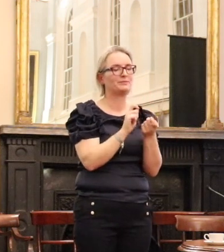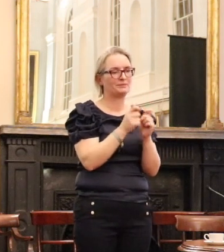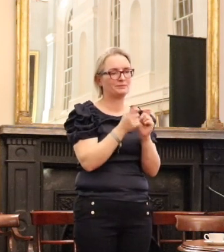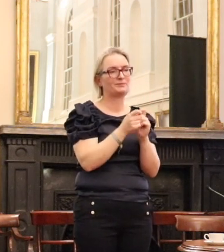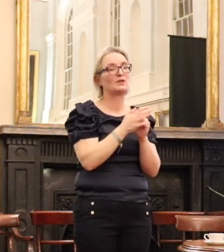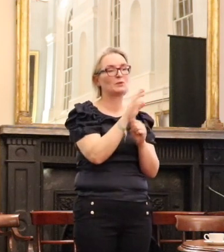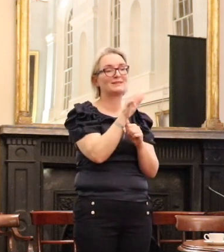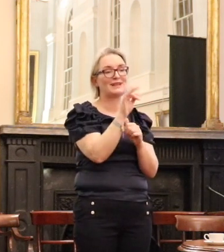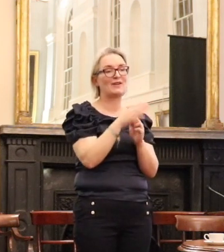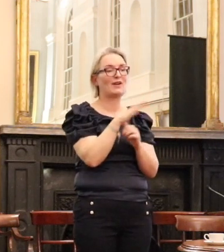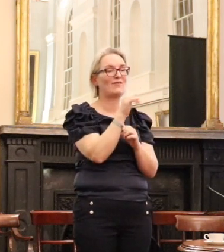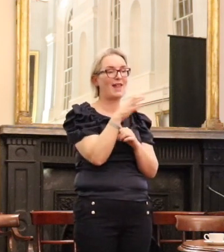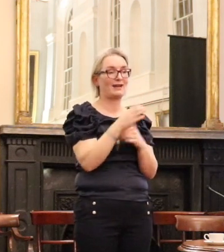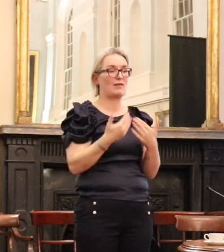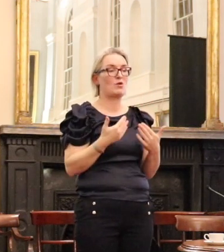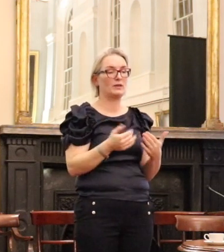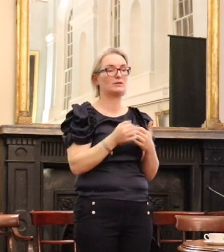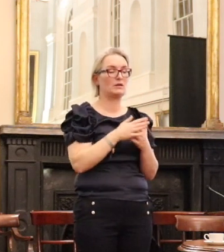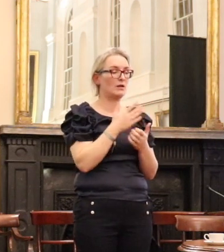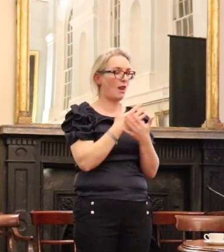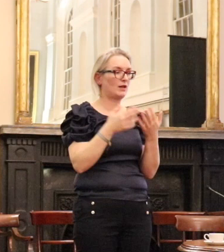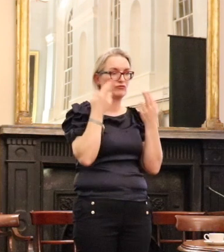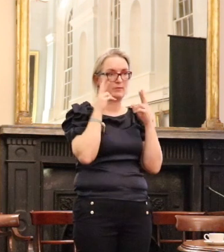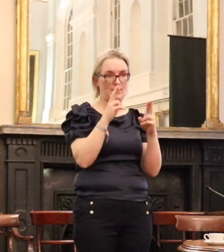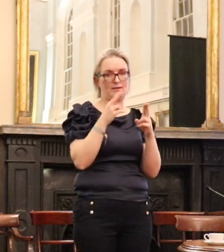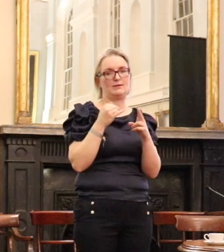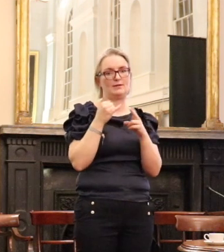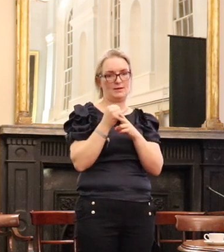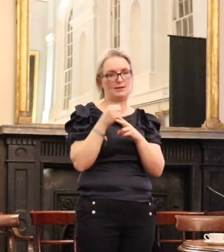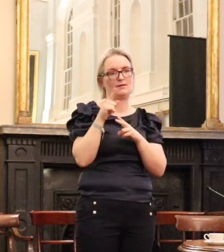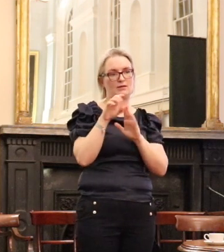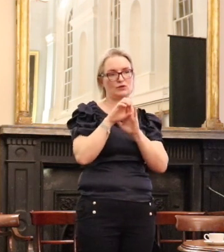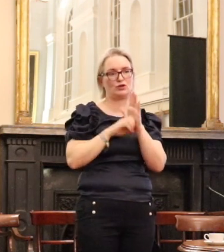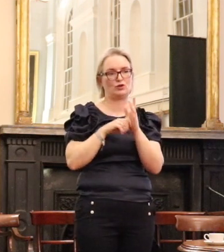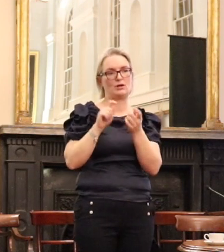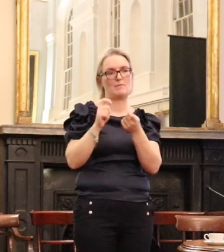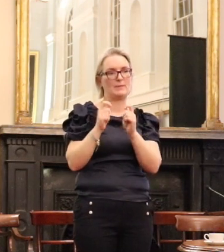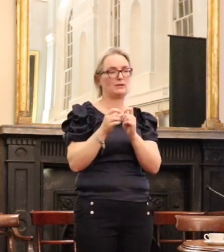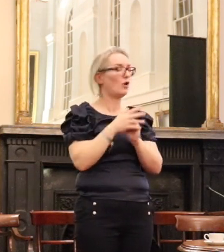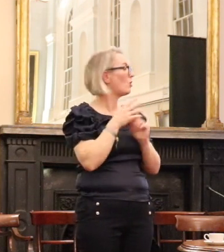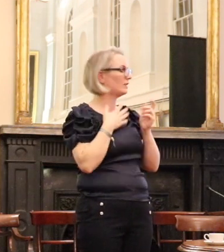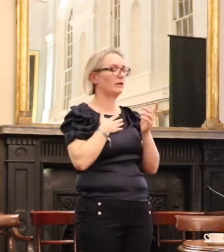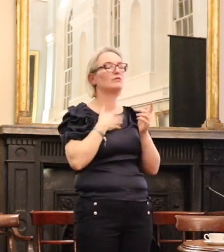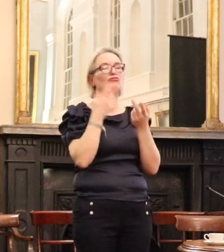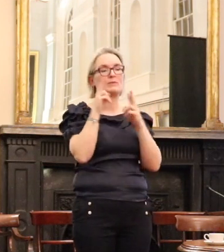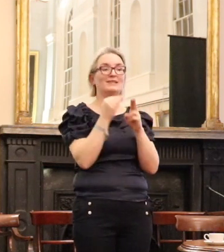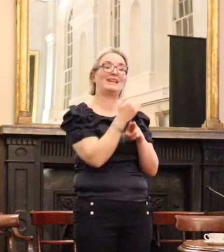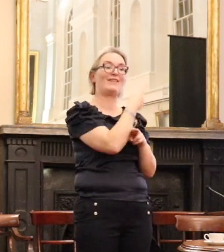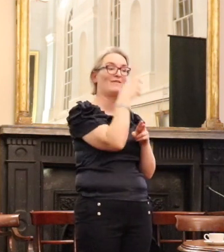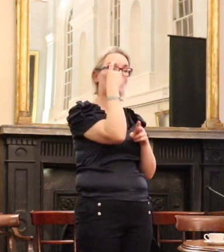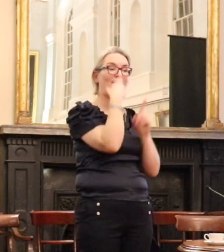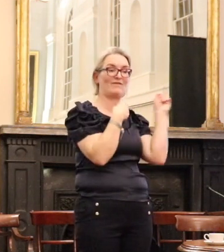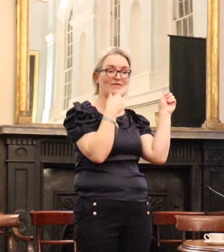flag at present some of them are represented in that in that forum and they have